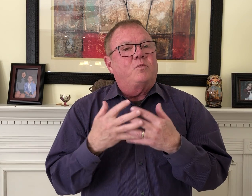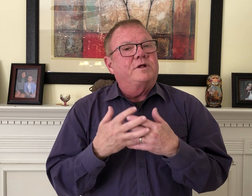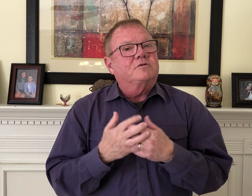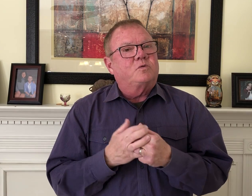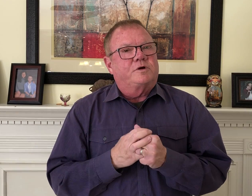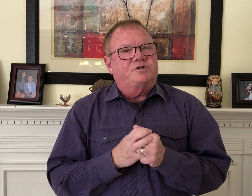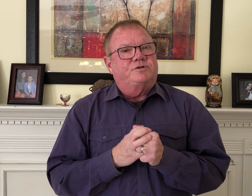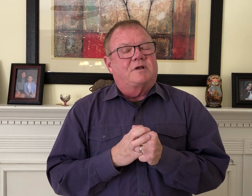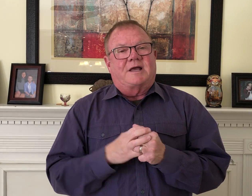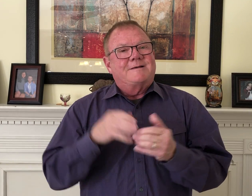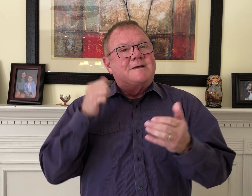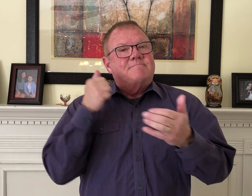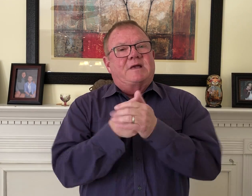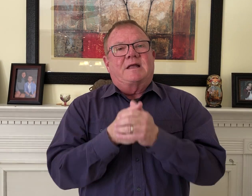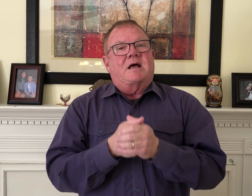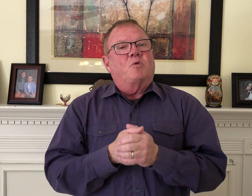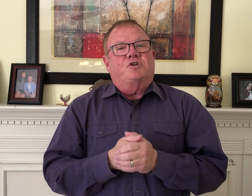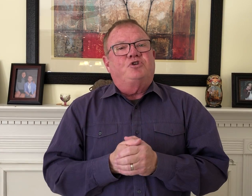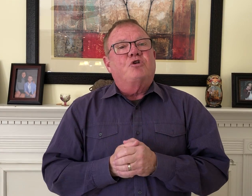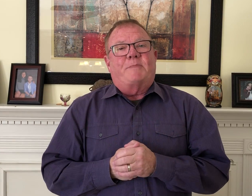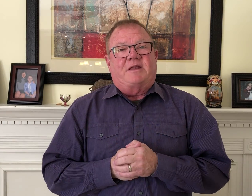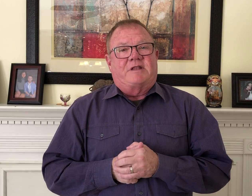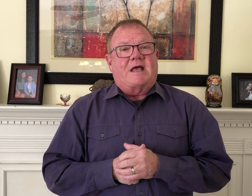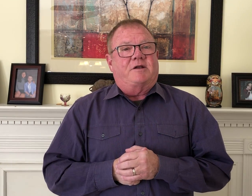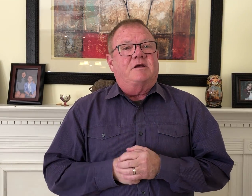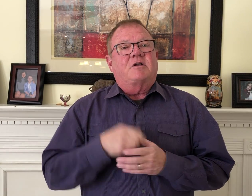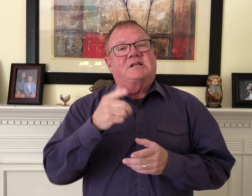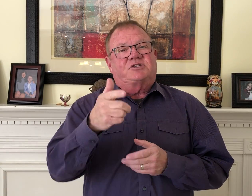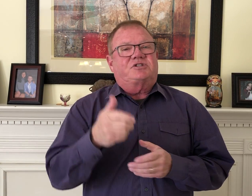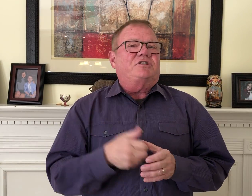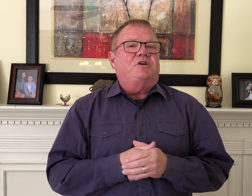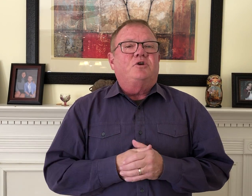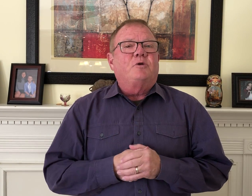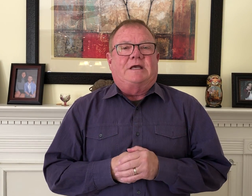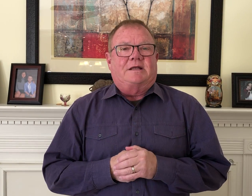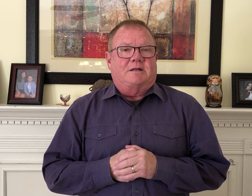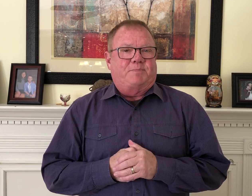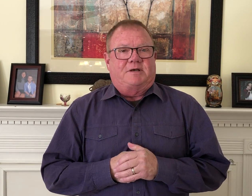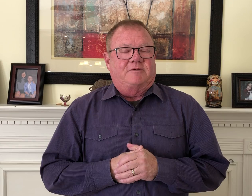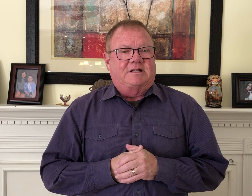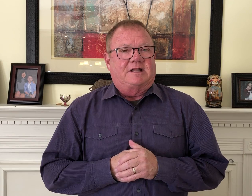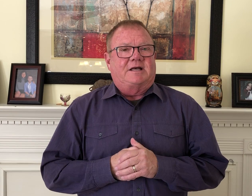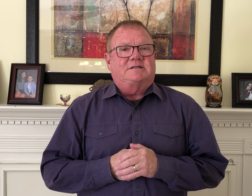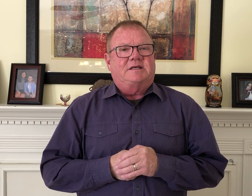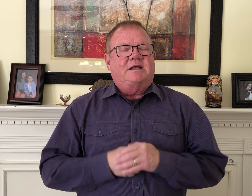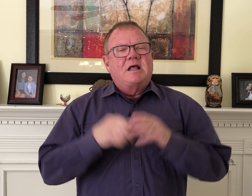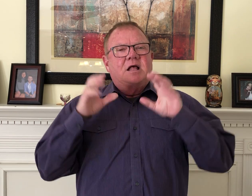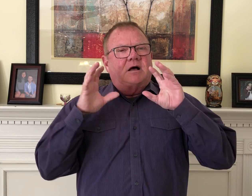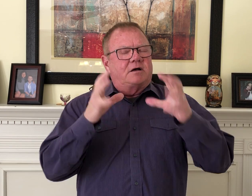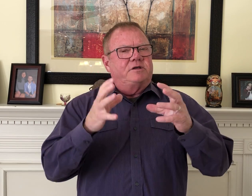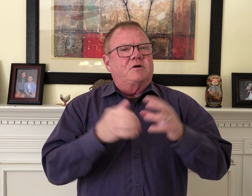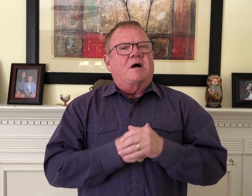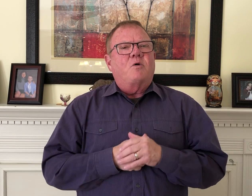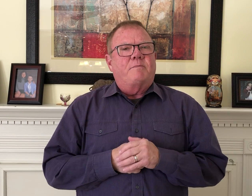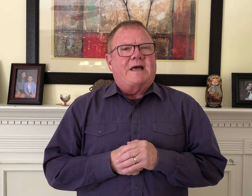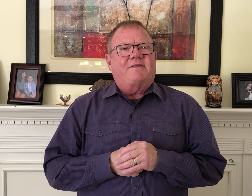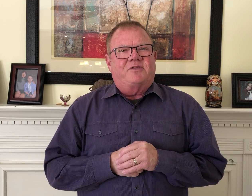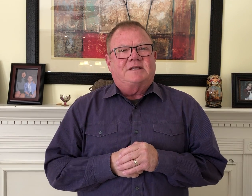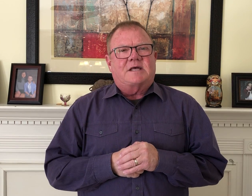will towards you. Like, man, I want you to be down here. Let's see you get in the pit with the lion's king. You know, I hope bad things